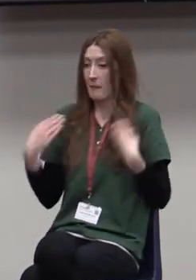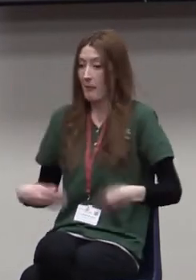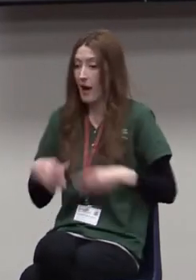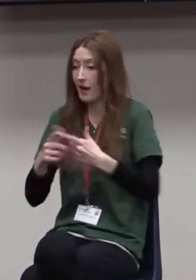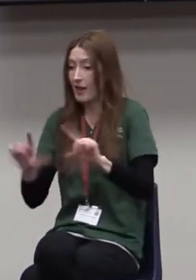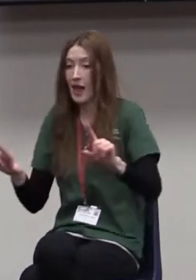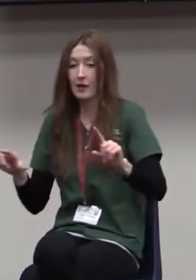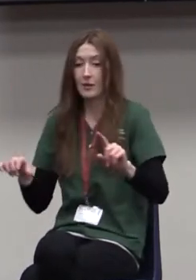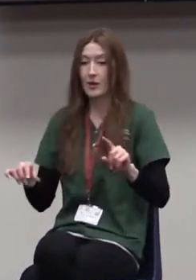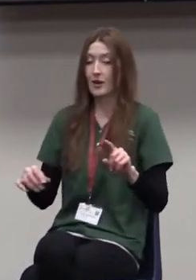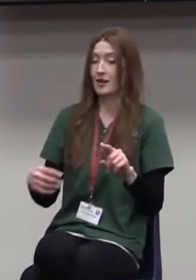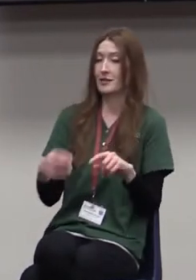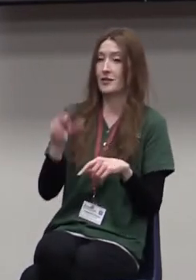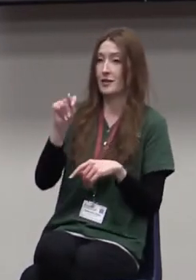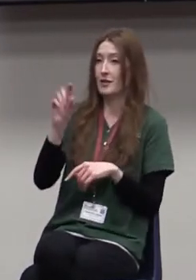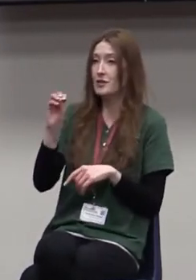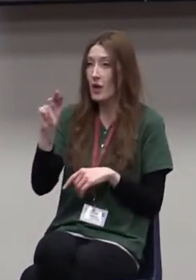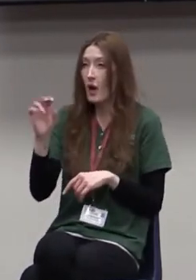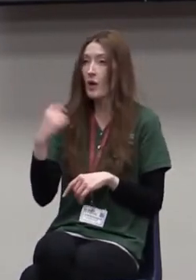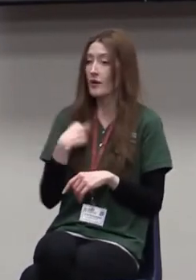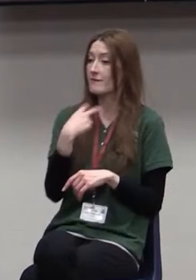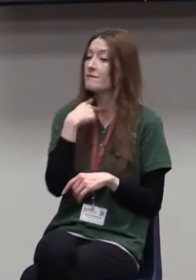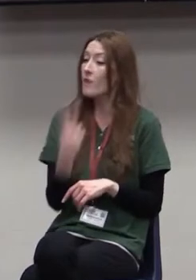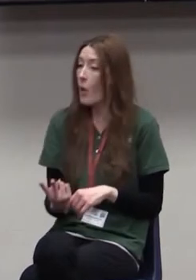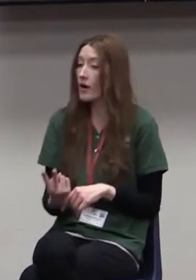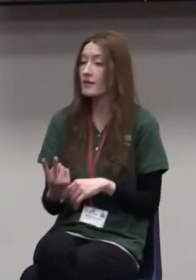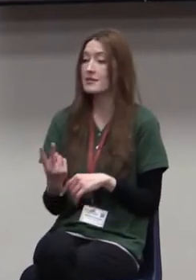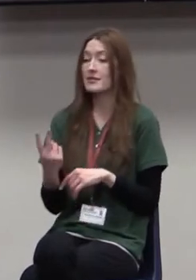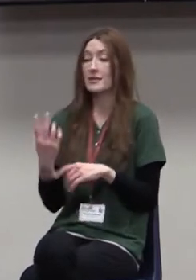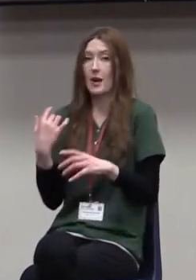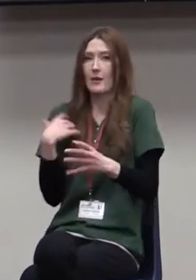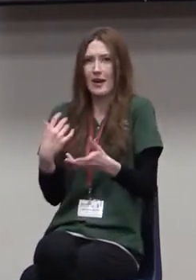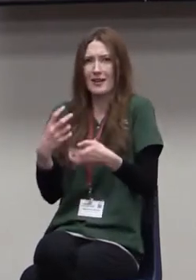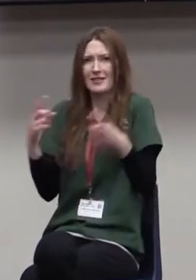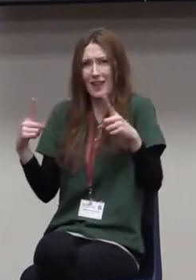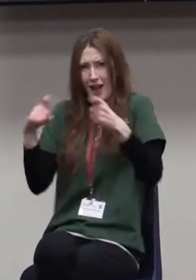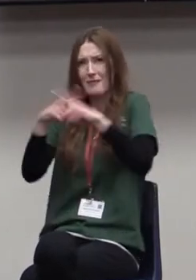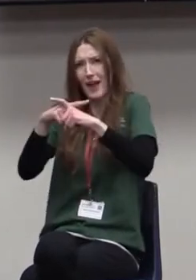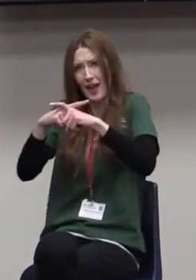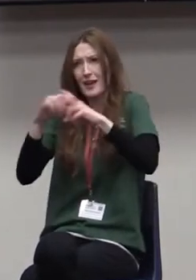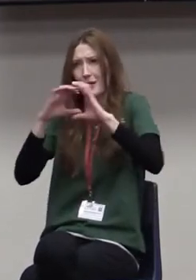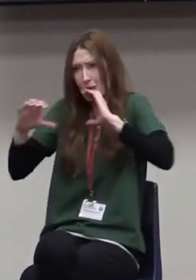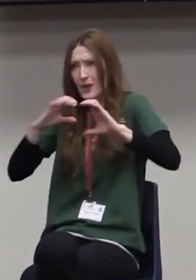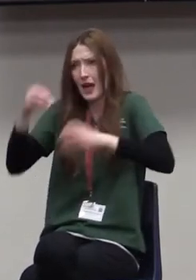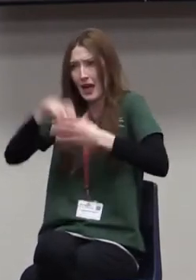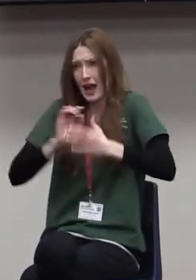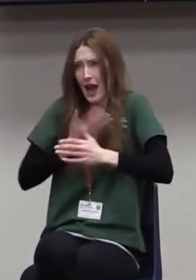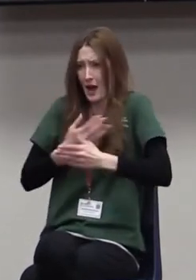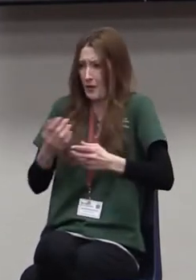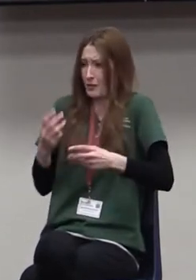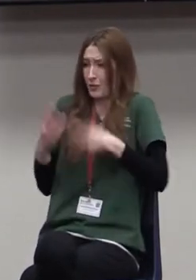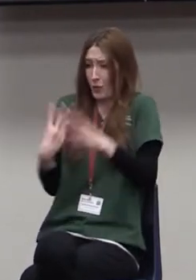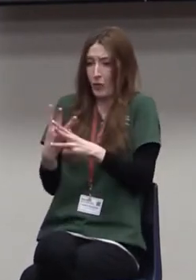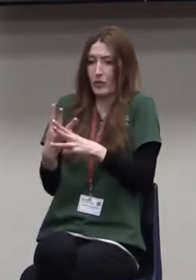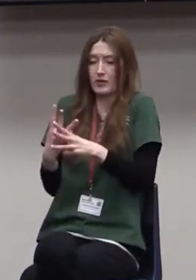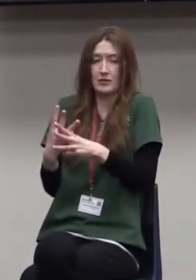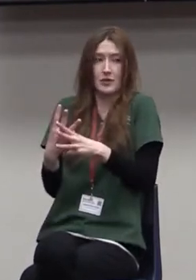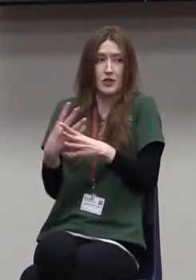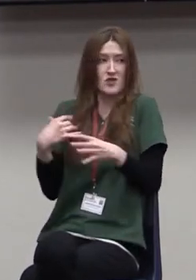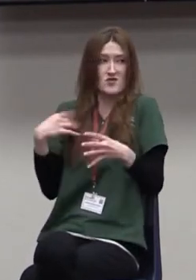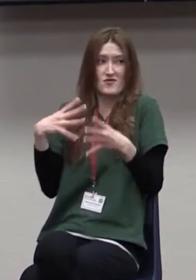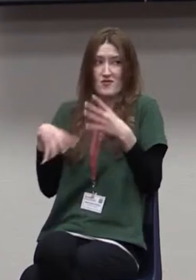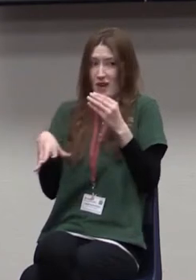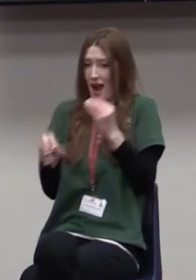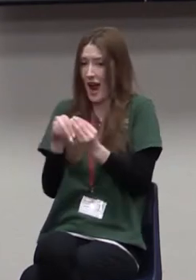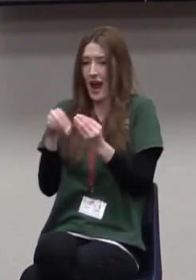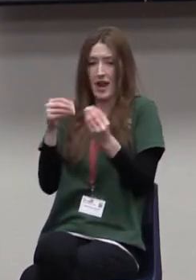words that are being used. It's complicated to communicate in our world today. And when you add in all of the venues that I mentioned